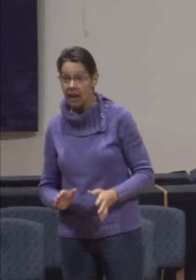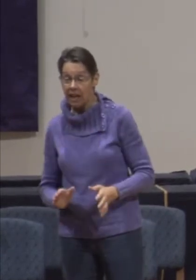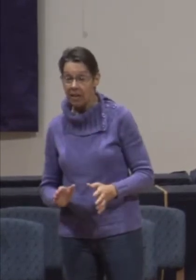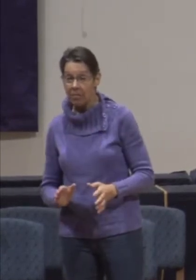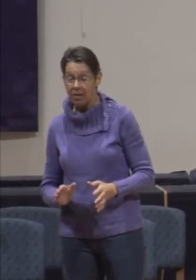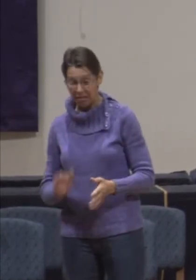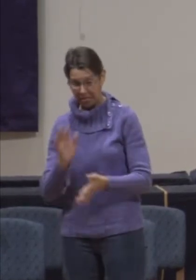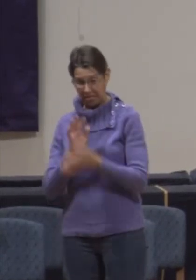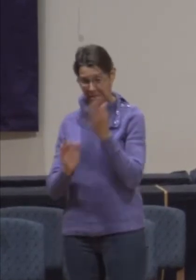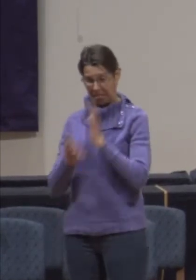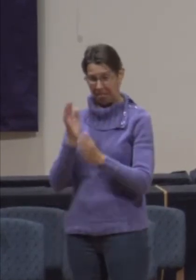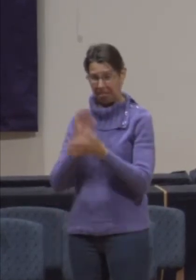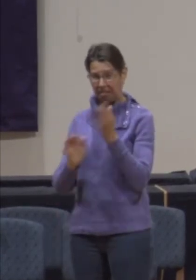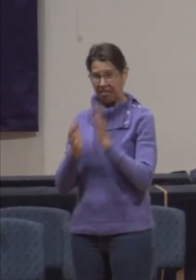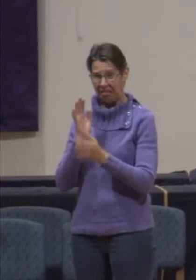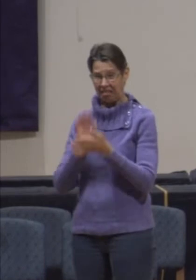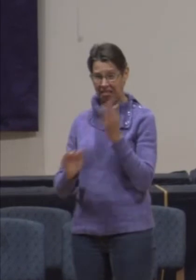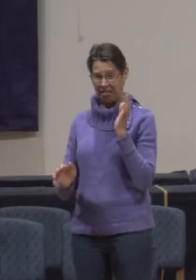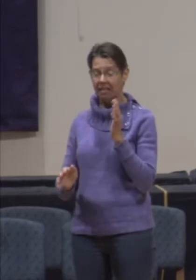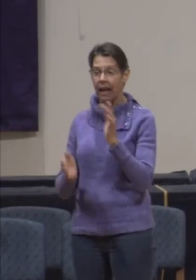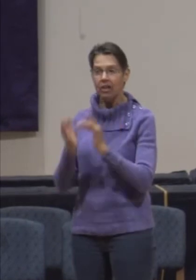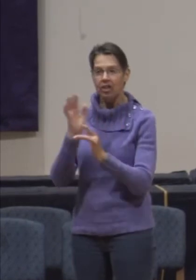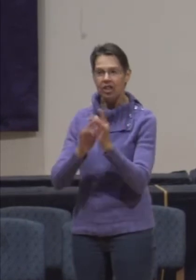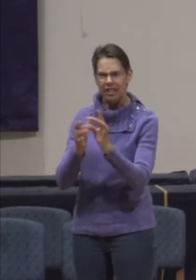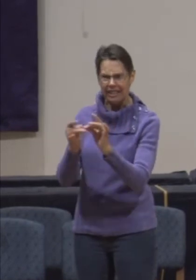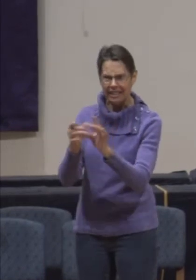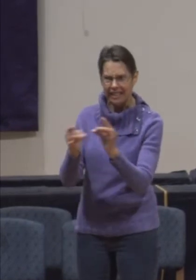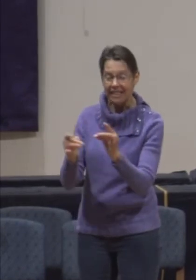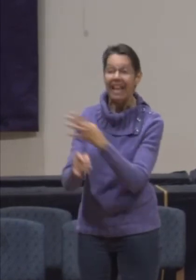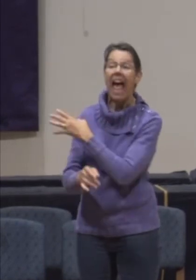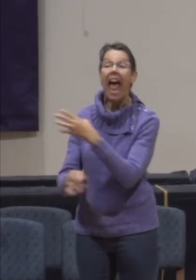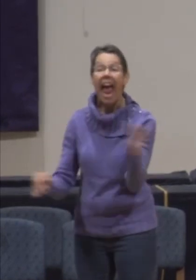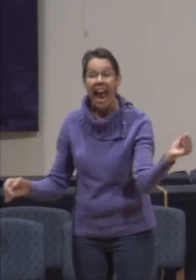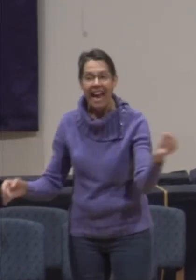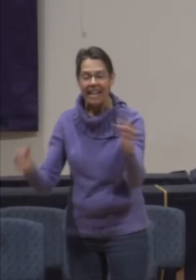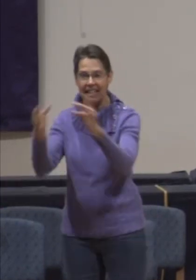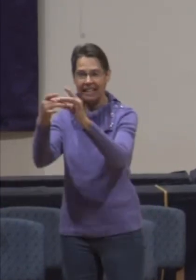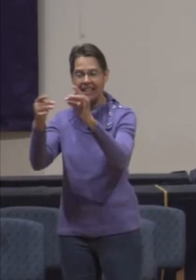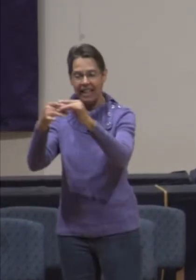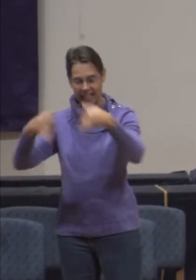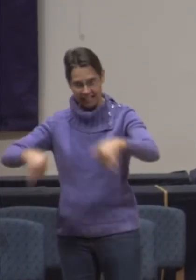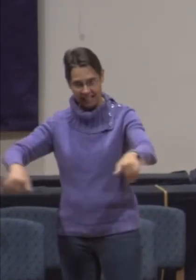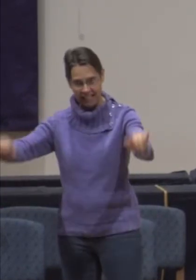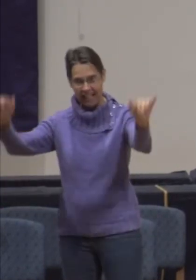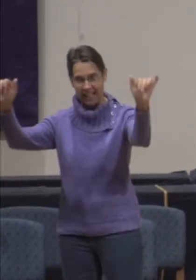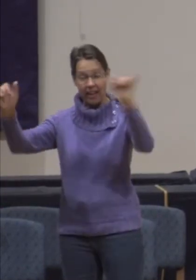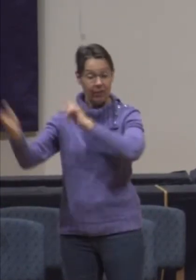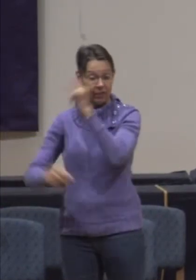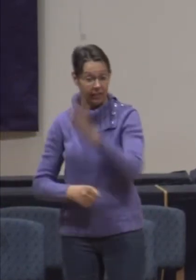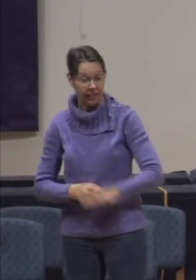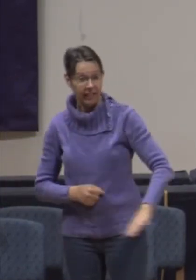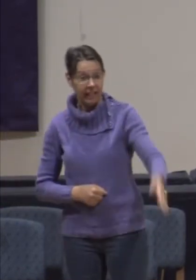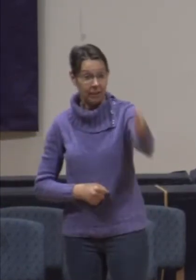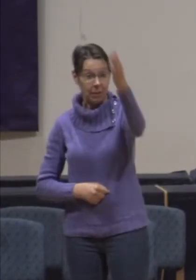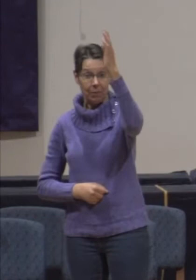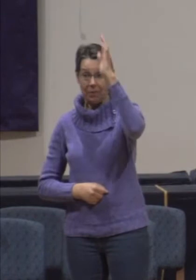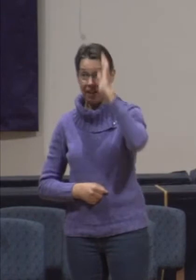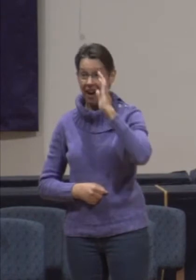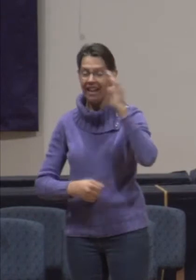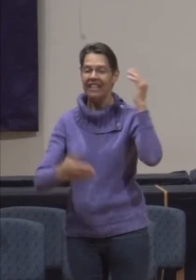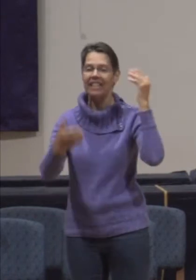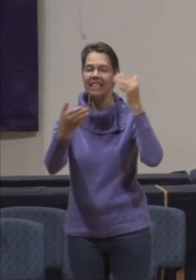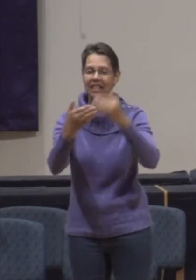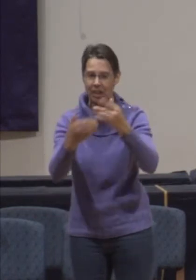Shake the dust from your feet, Jesus says, and say, yet the kingdom of God has come